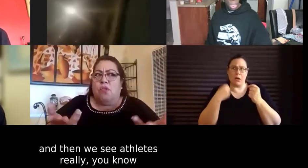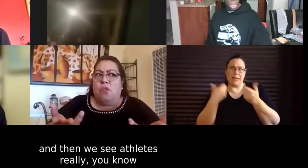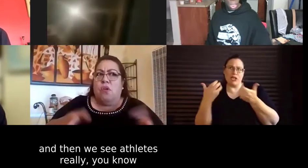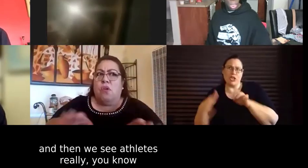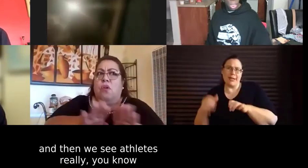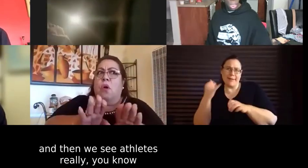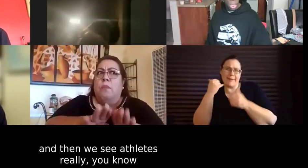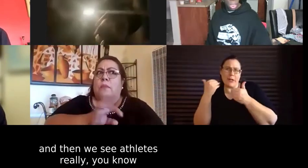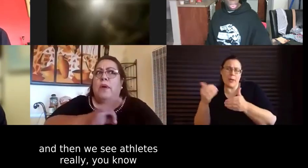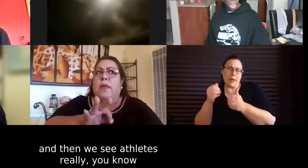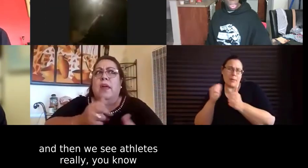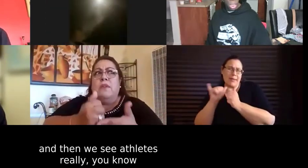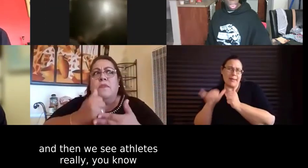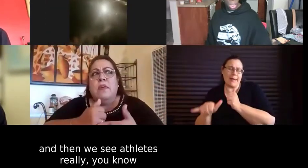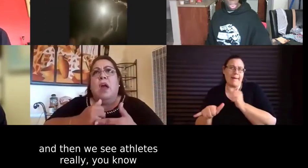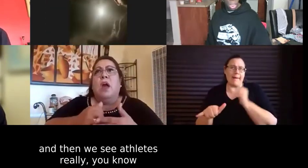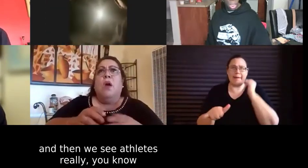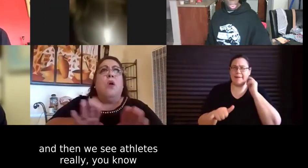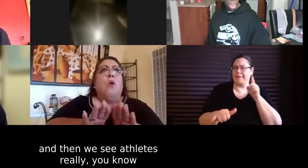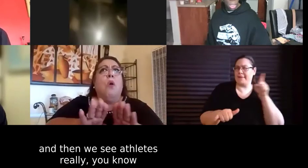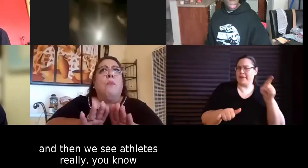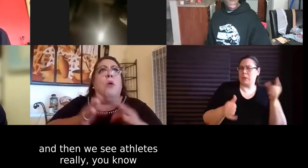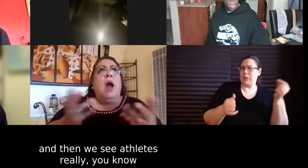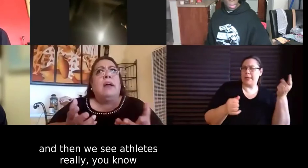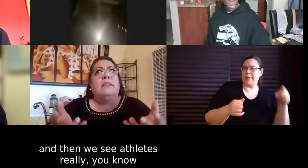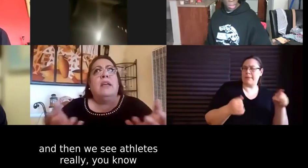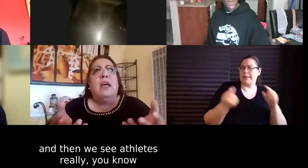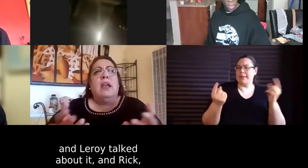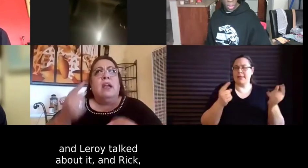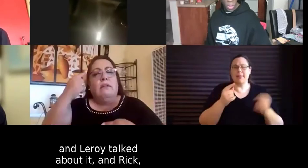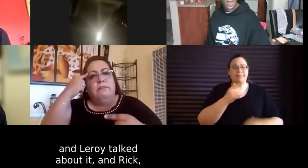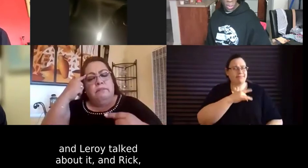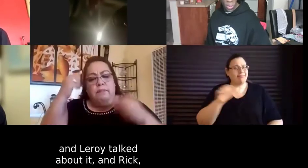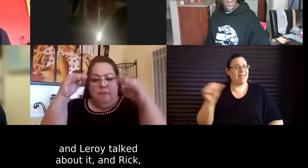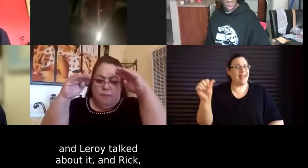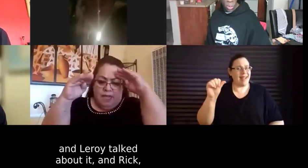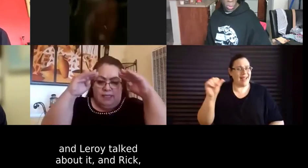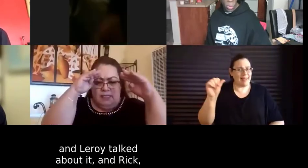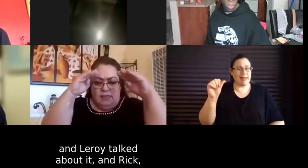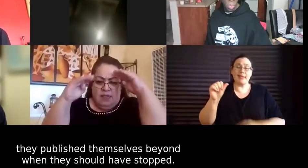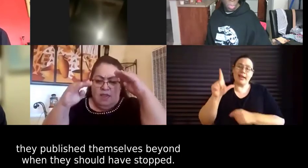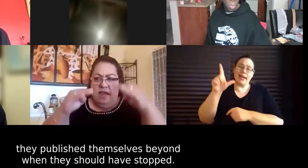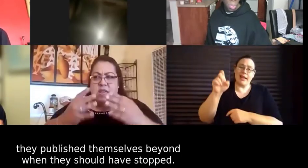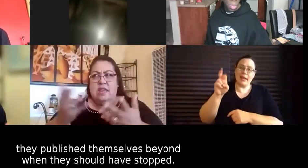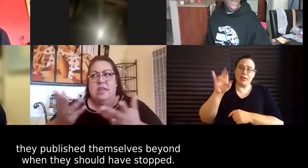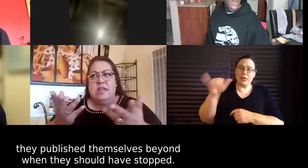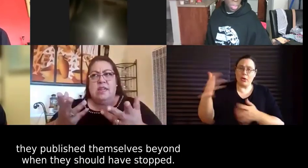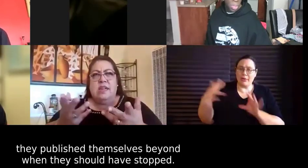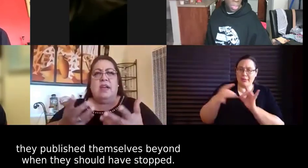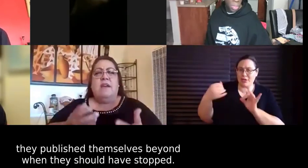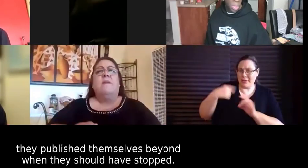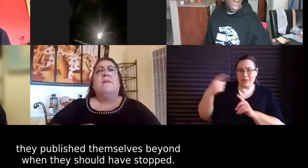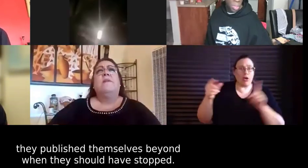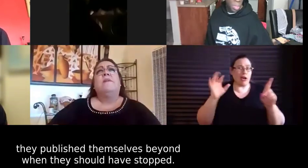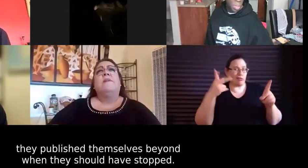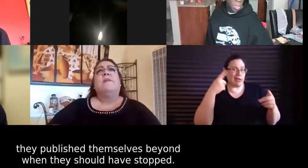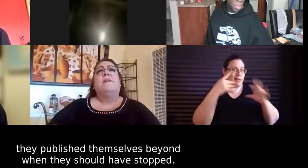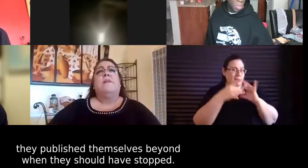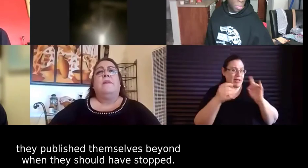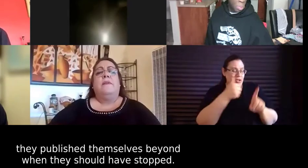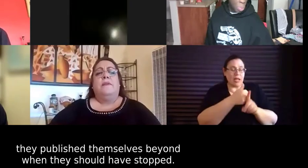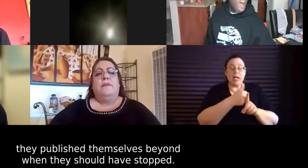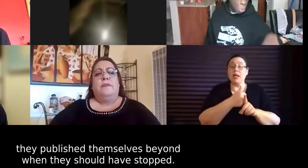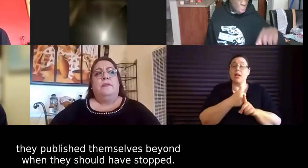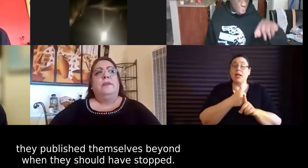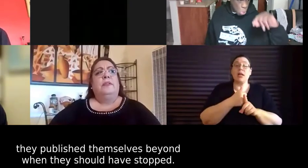and you know and then we see athletes really um you know and lee already talked about it as rick that they push themselves beyond